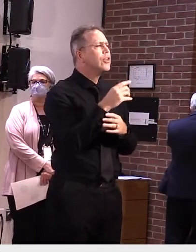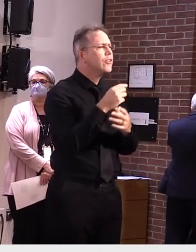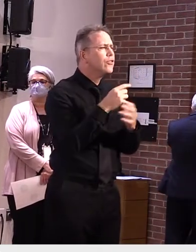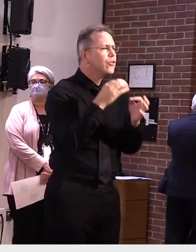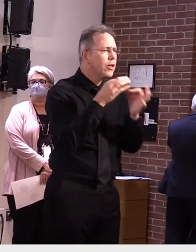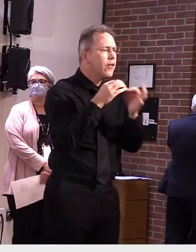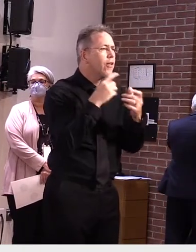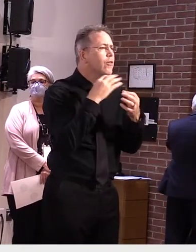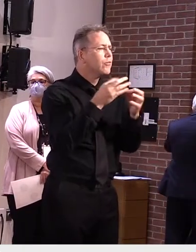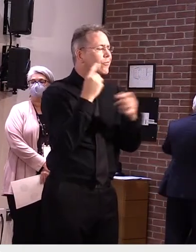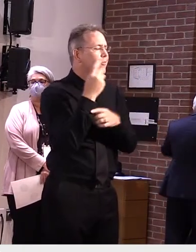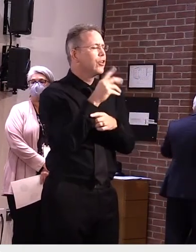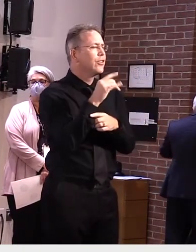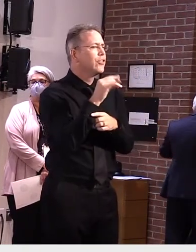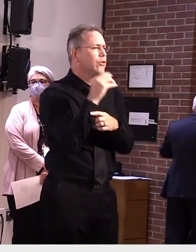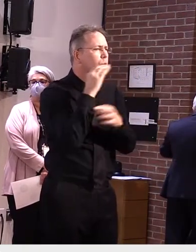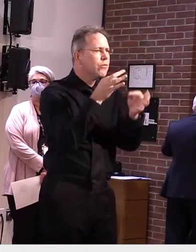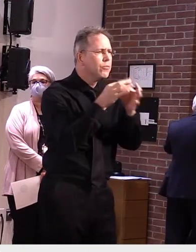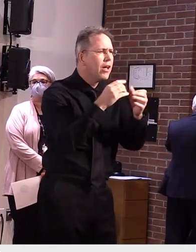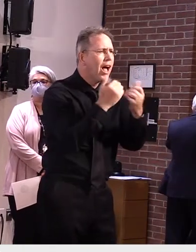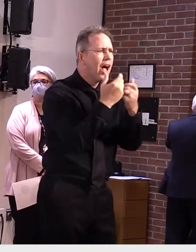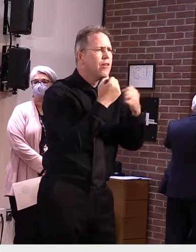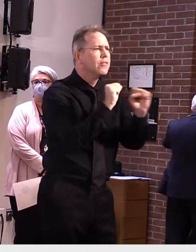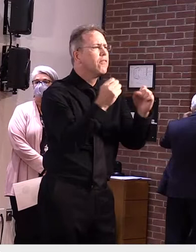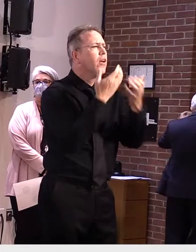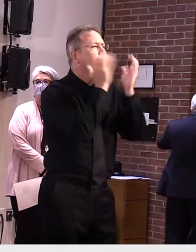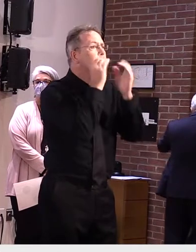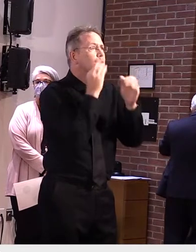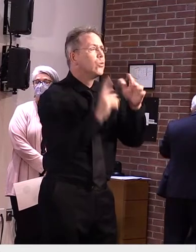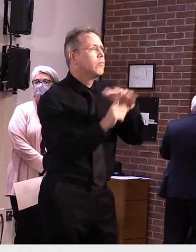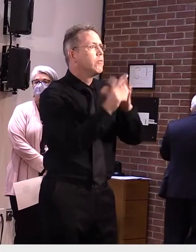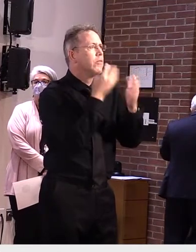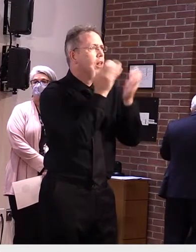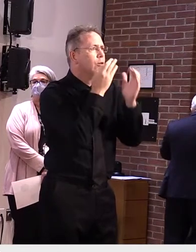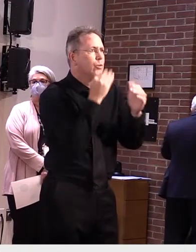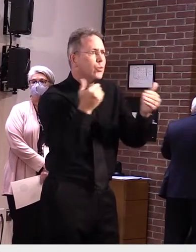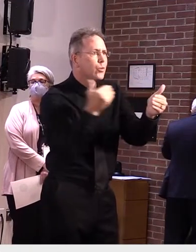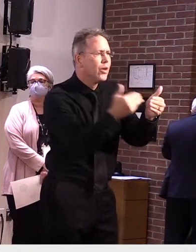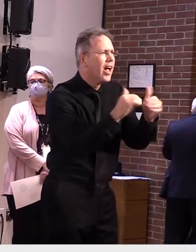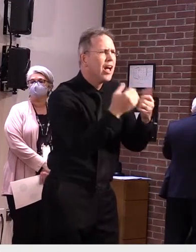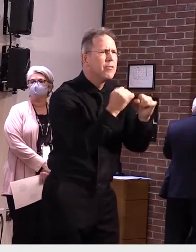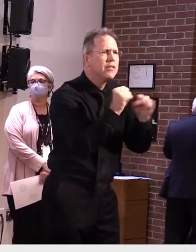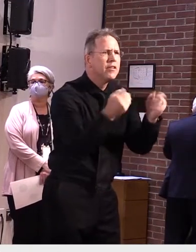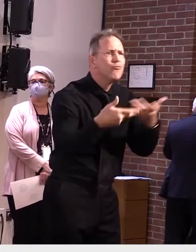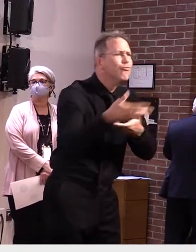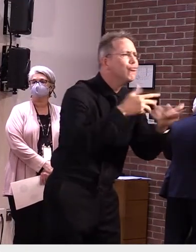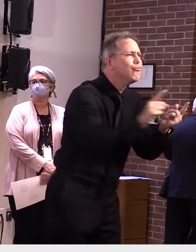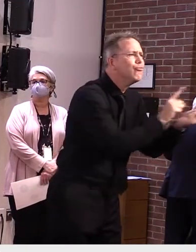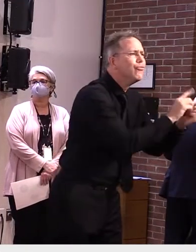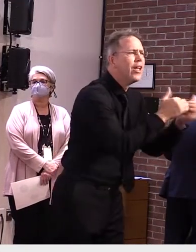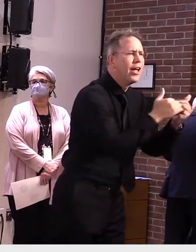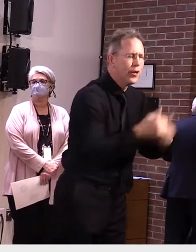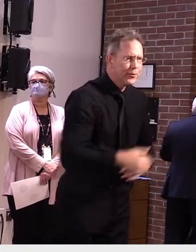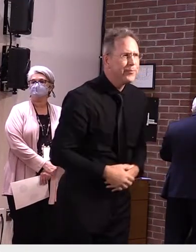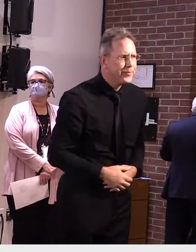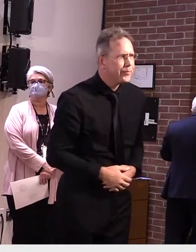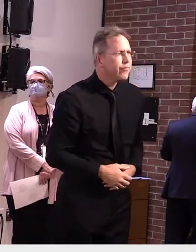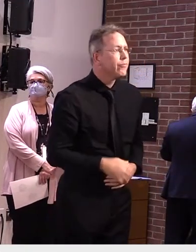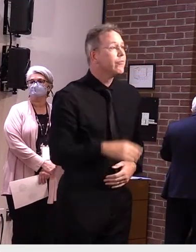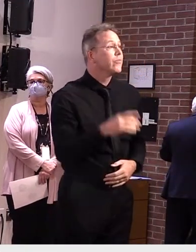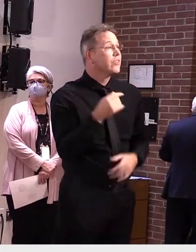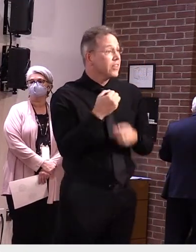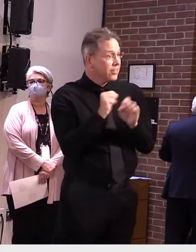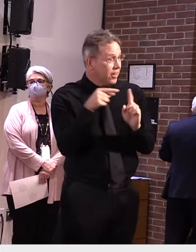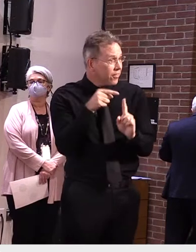While I hope what I hope you take away from this in addition to how to have a safe Halloween is that again, we